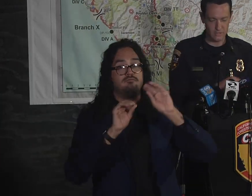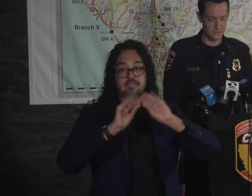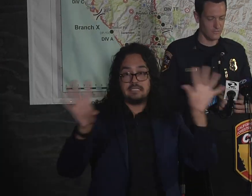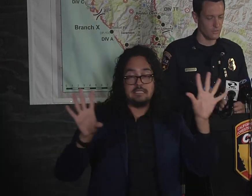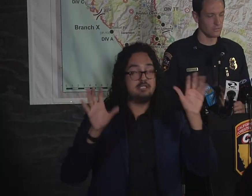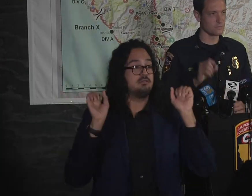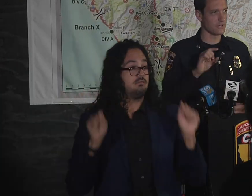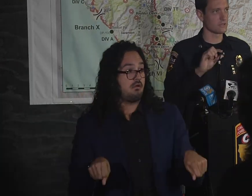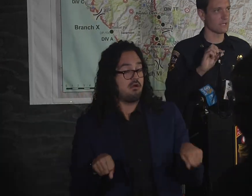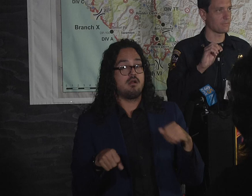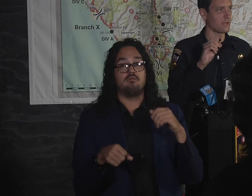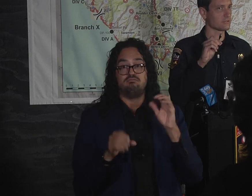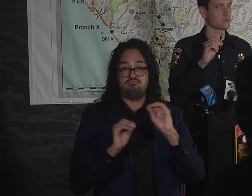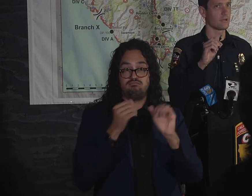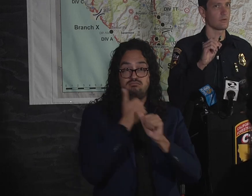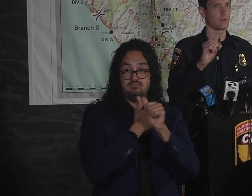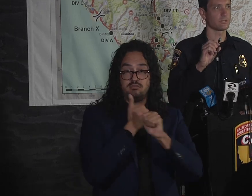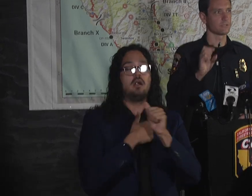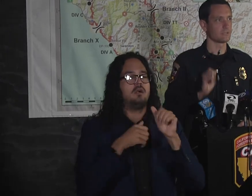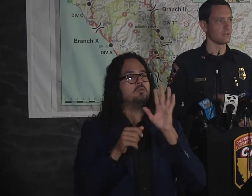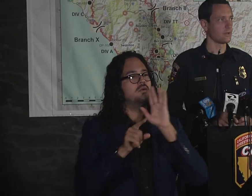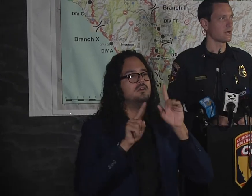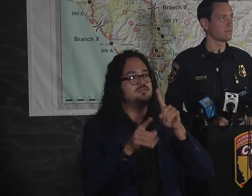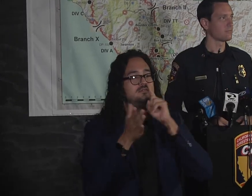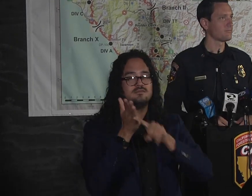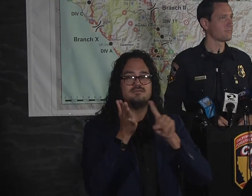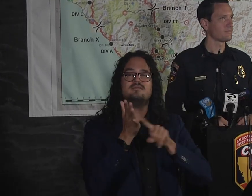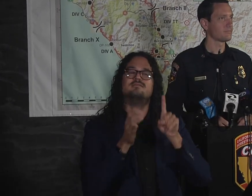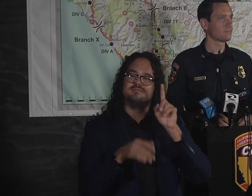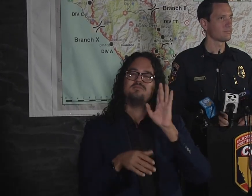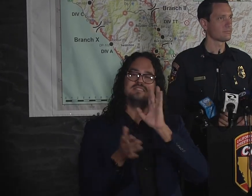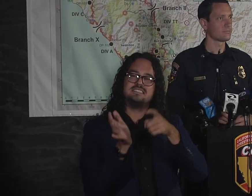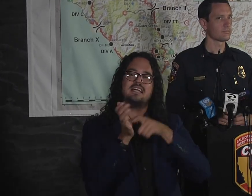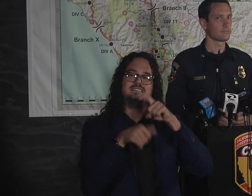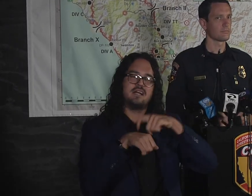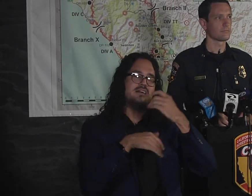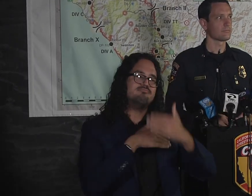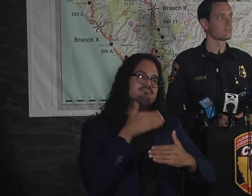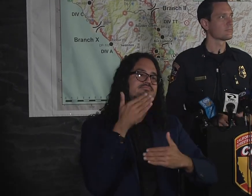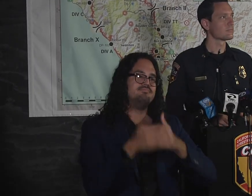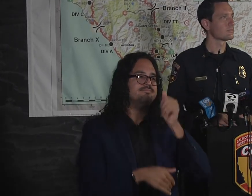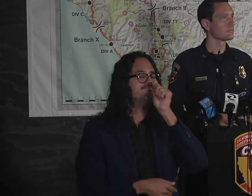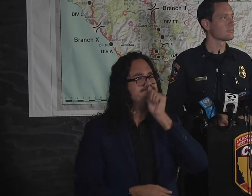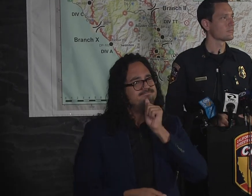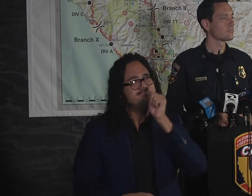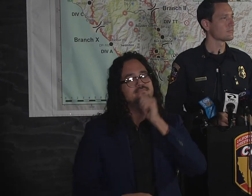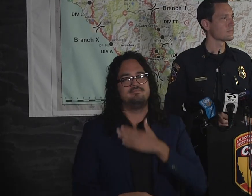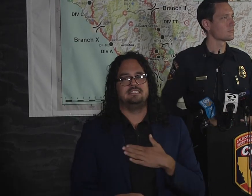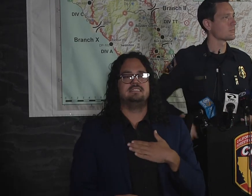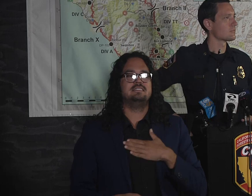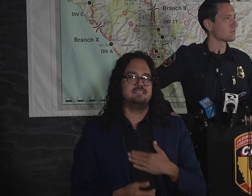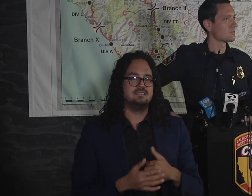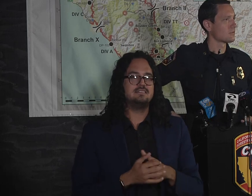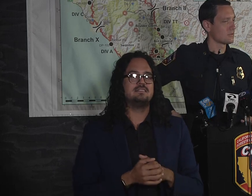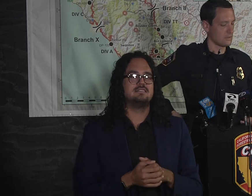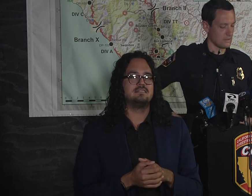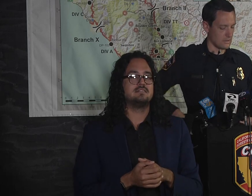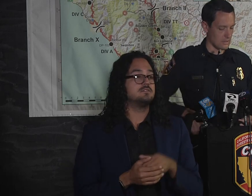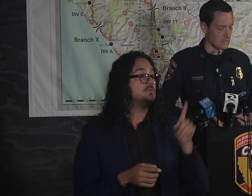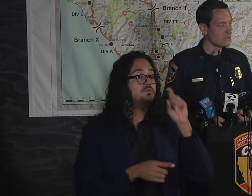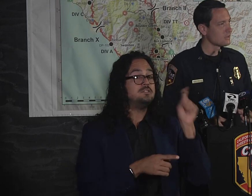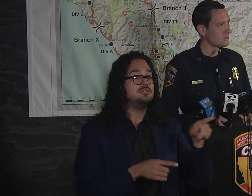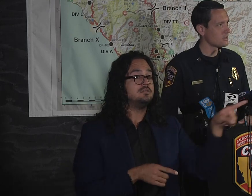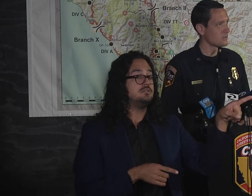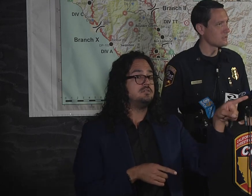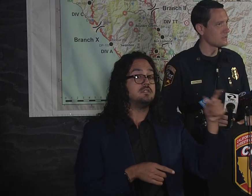Okay, that concludes the formal speakers. I happen to answer any questions that you may have. Any lightning strikes over the overnight hours down